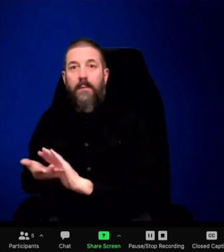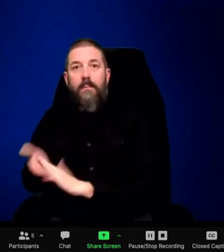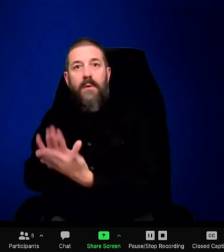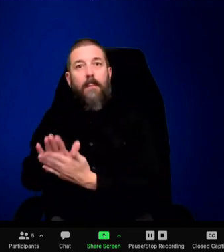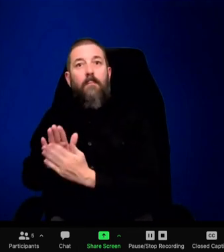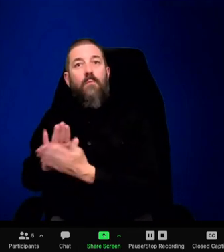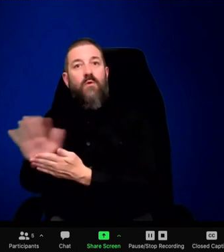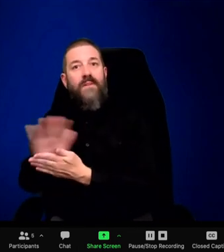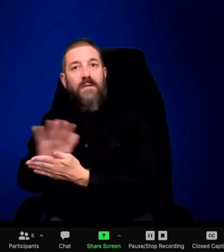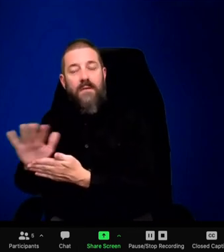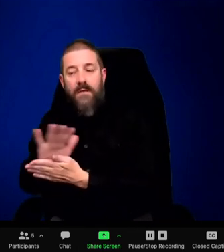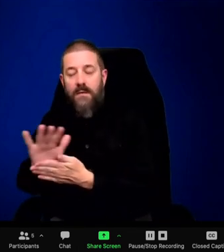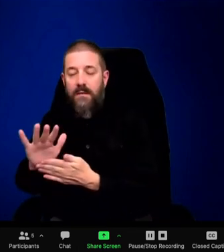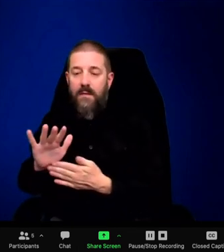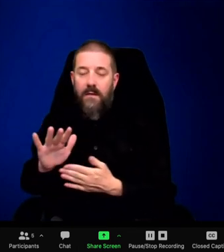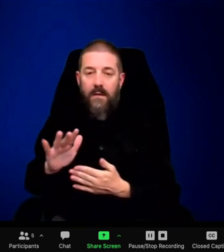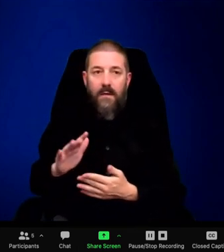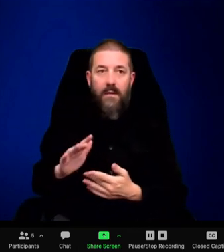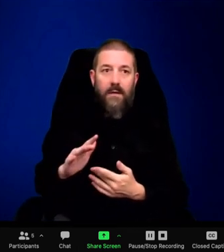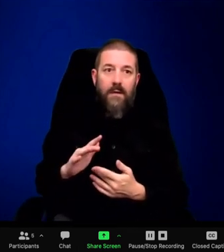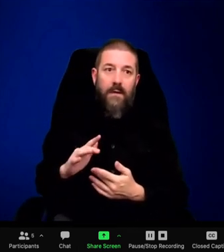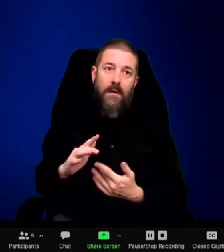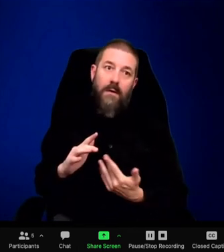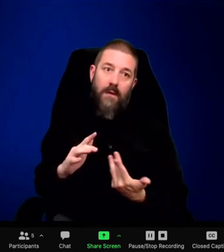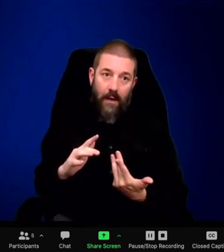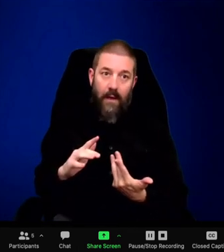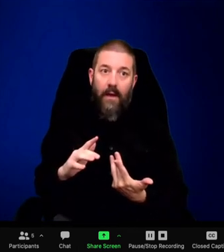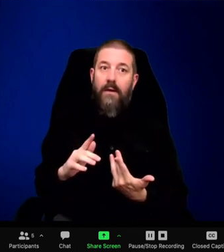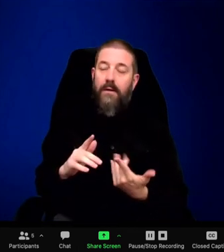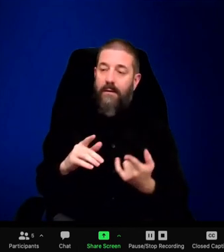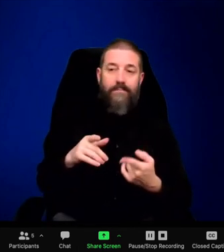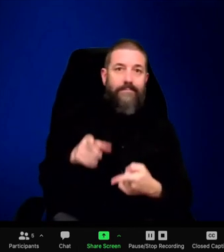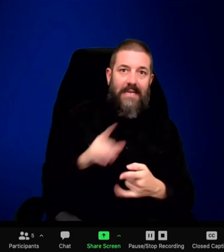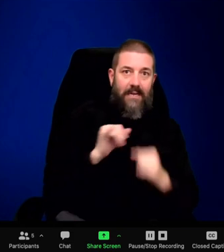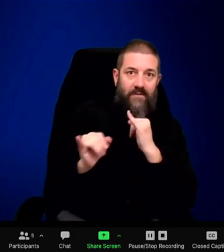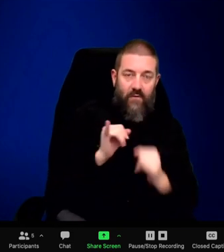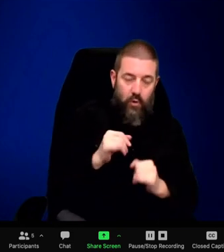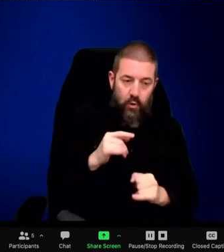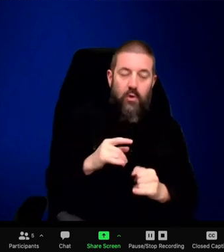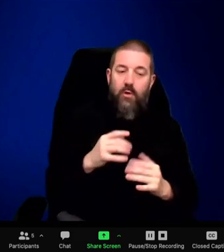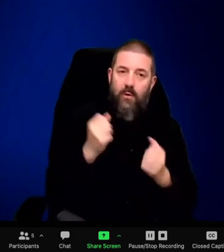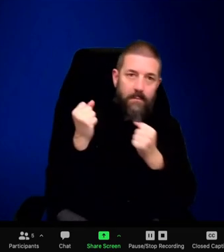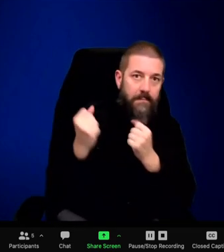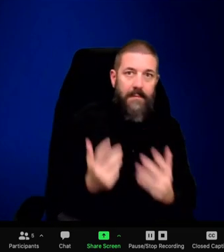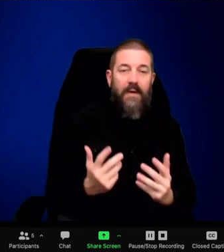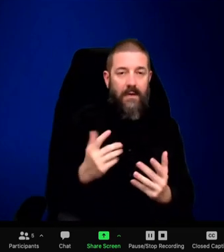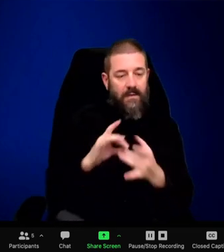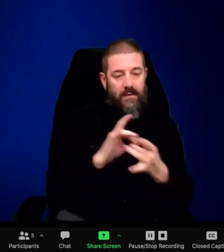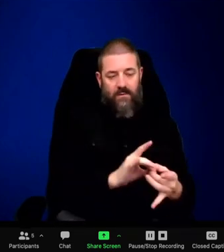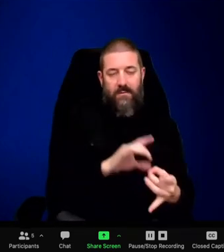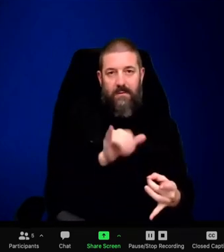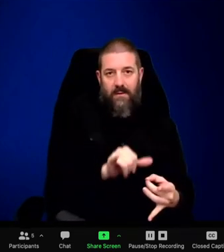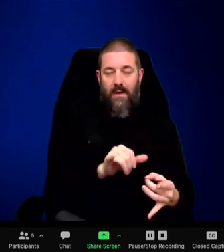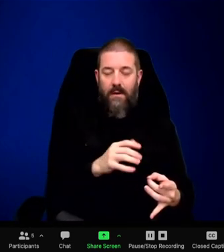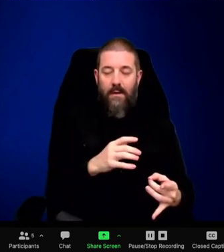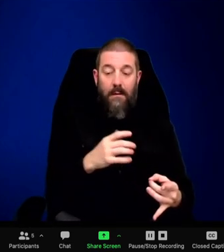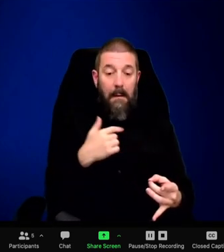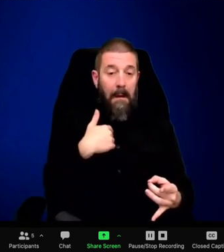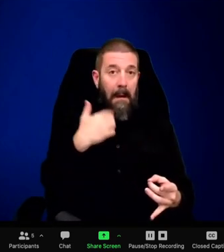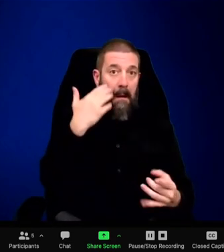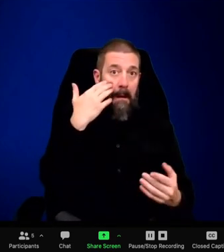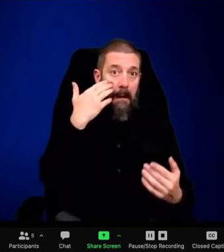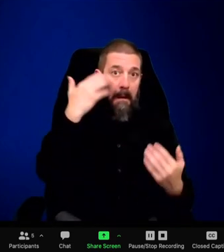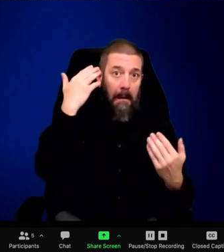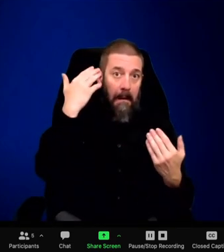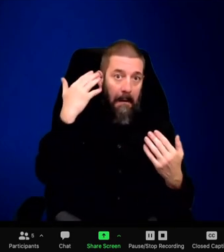And then we're thinking after that of maybe, uh, taking some of the stories in the books and making them into, um, versions for kids.